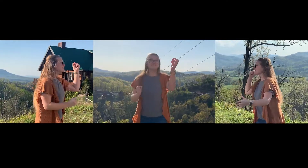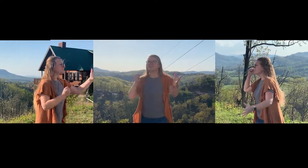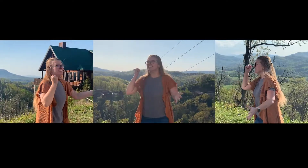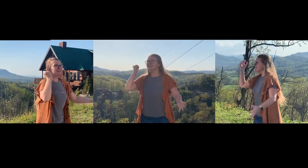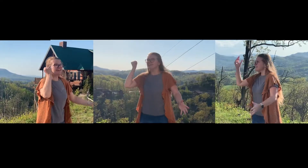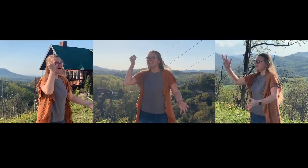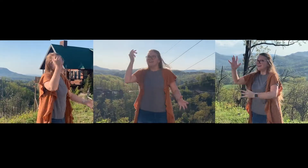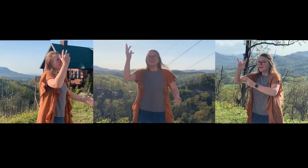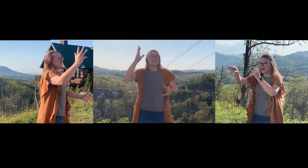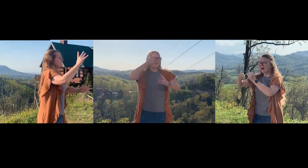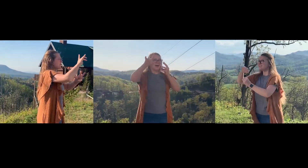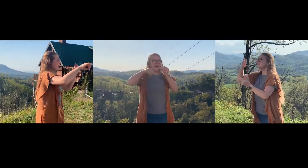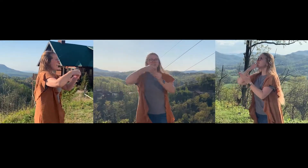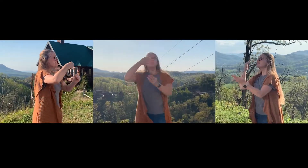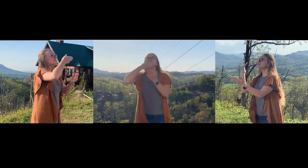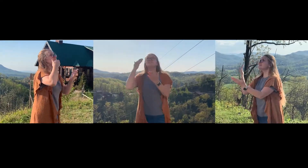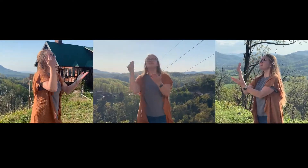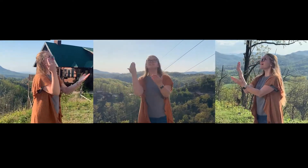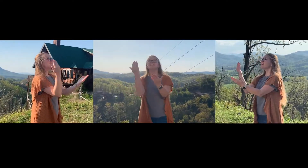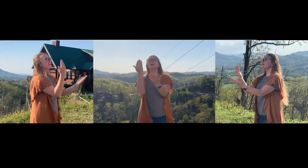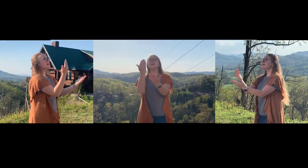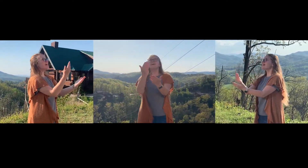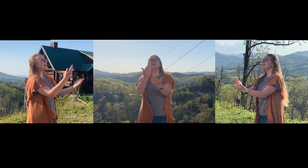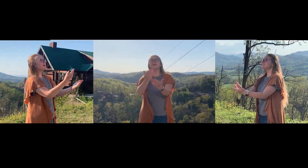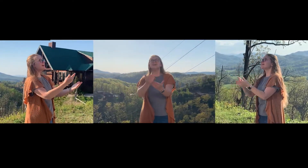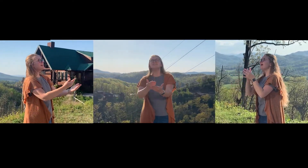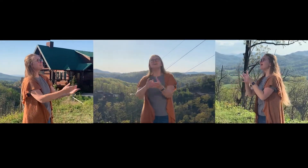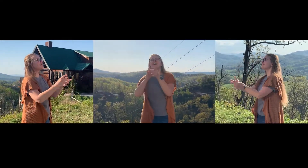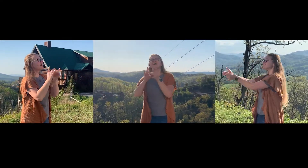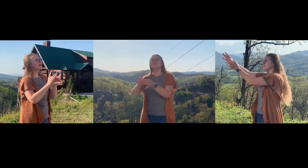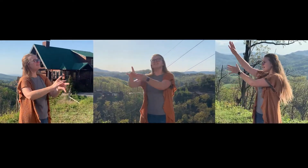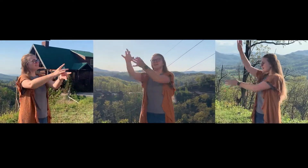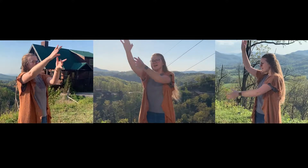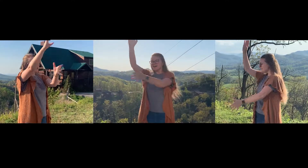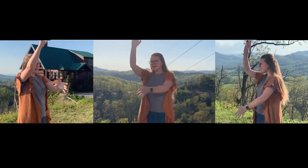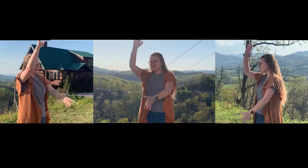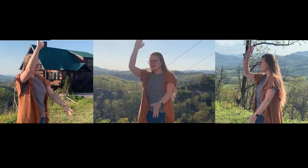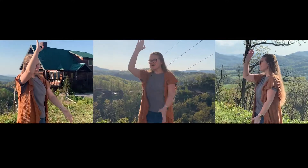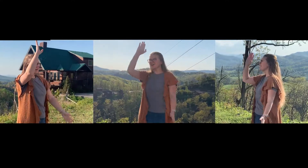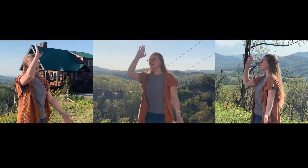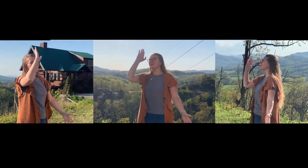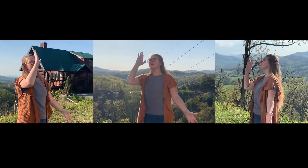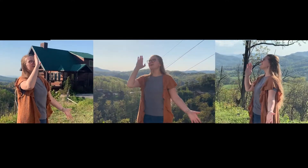sing Of the goodness of God Oh,